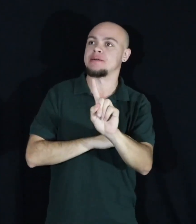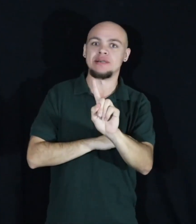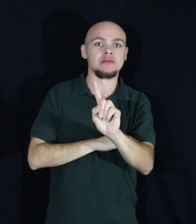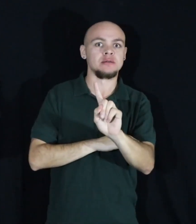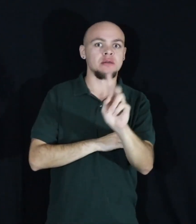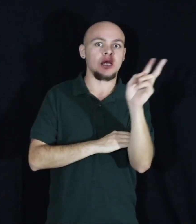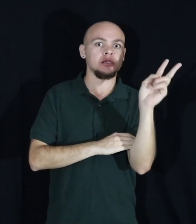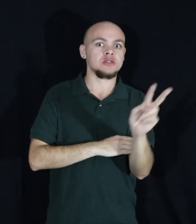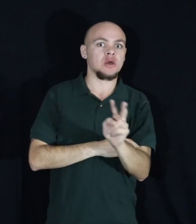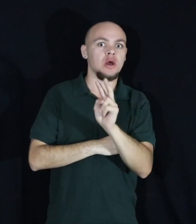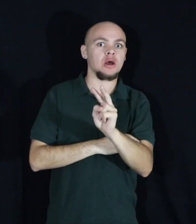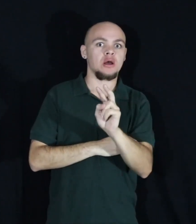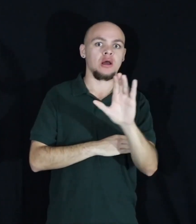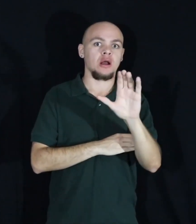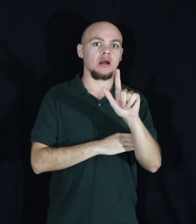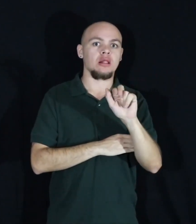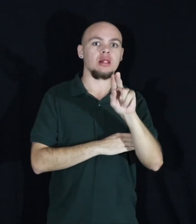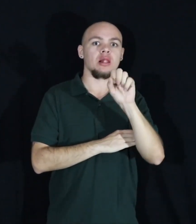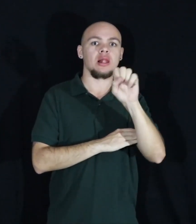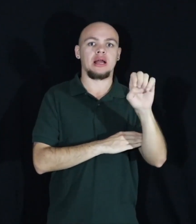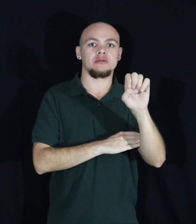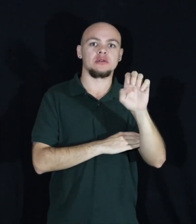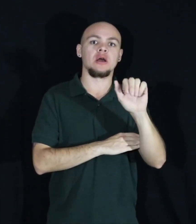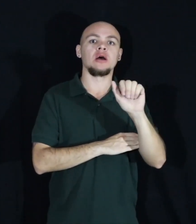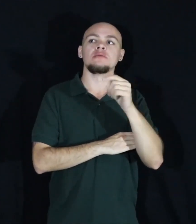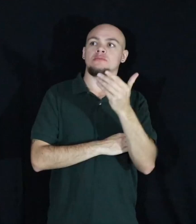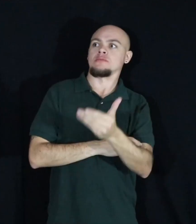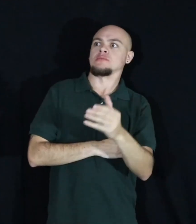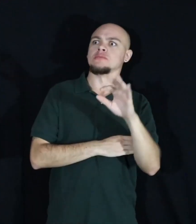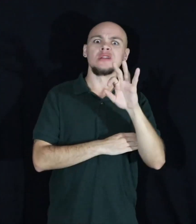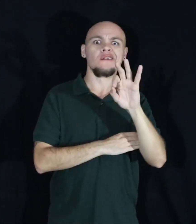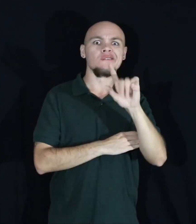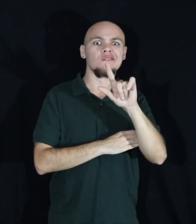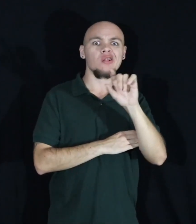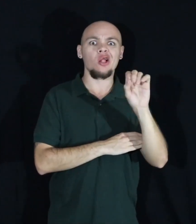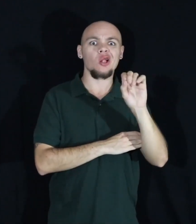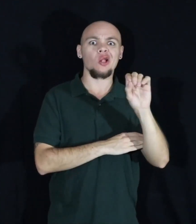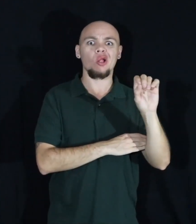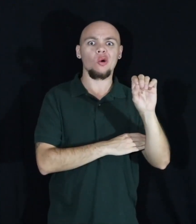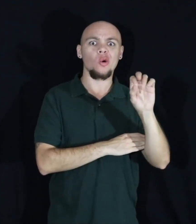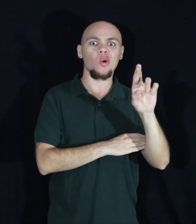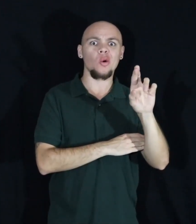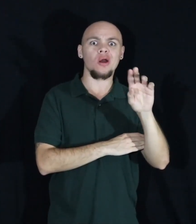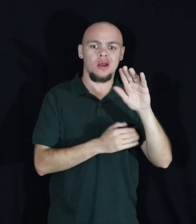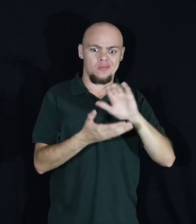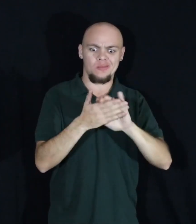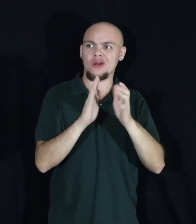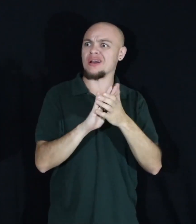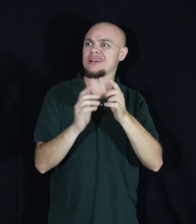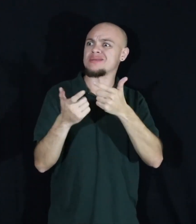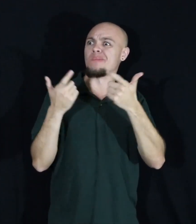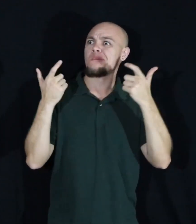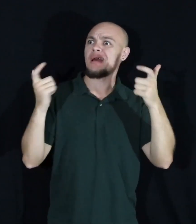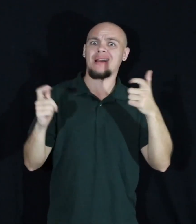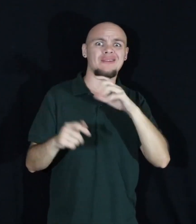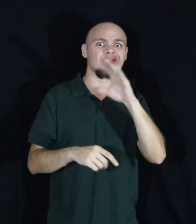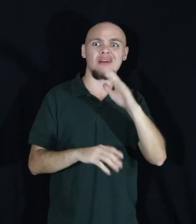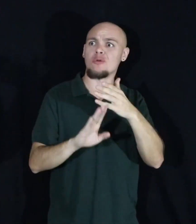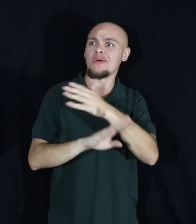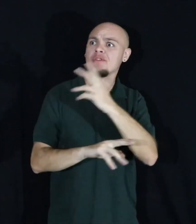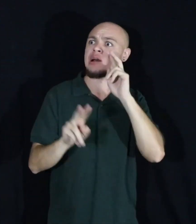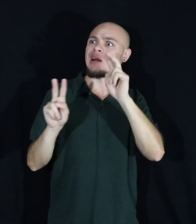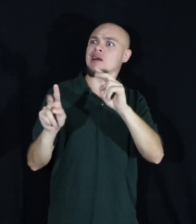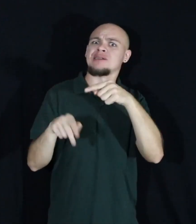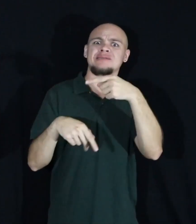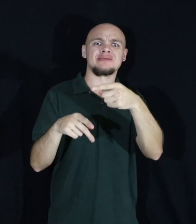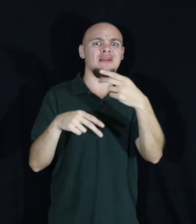saw this. Klaus Oldenburg's Floorburger from 1962. It was vast. I had never seen anything like it. It was called a sculpture.